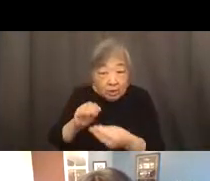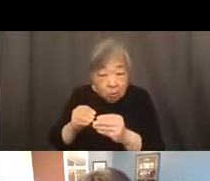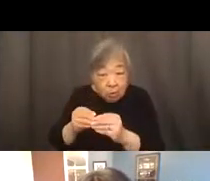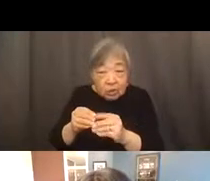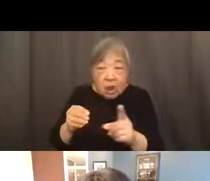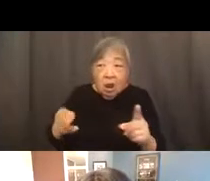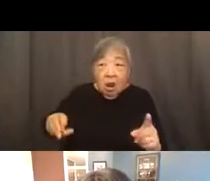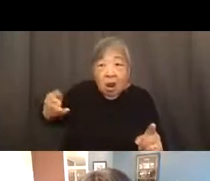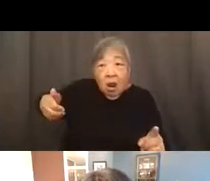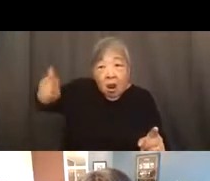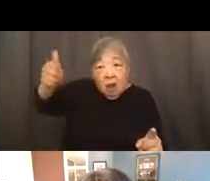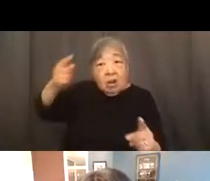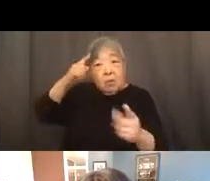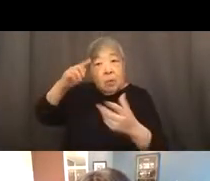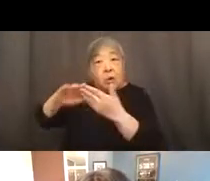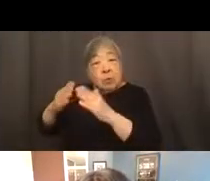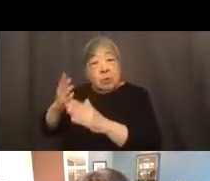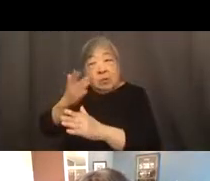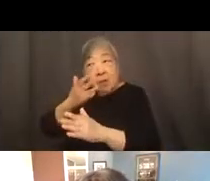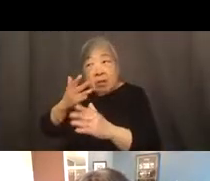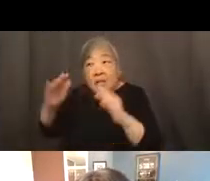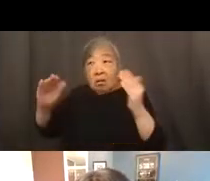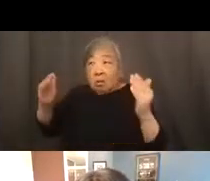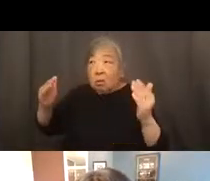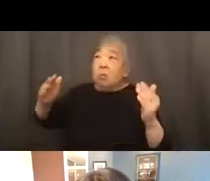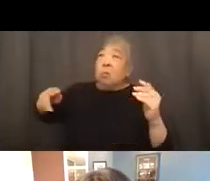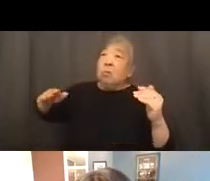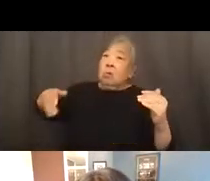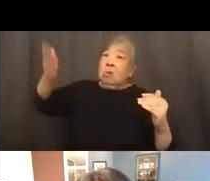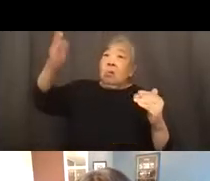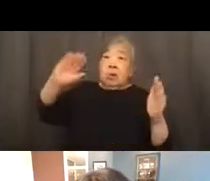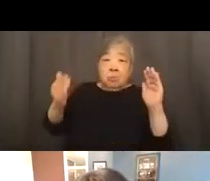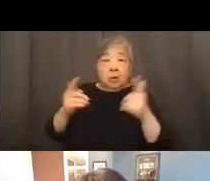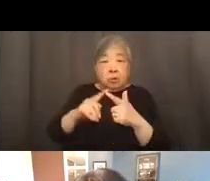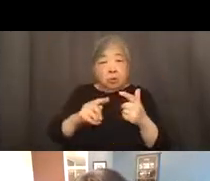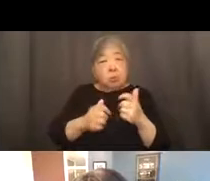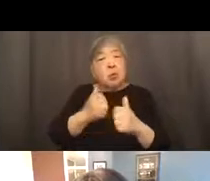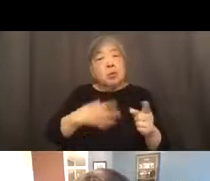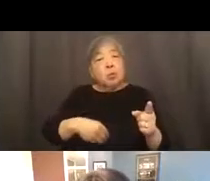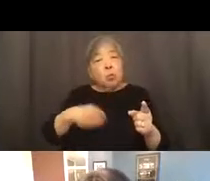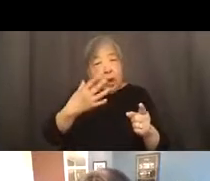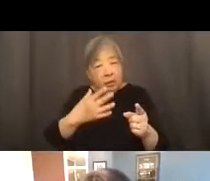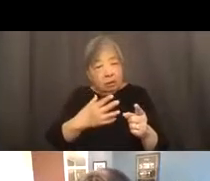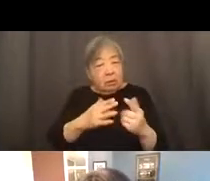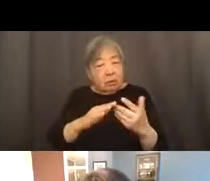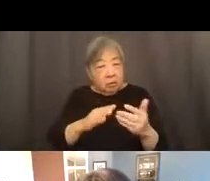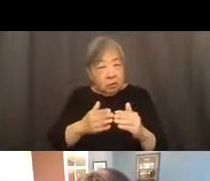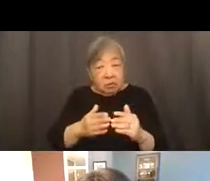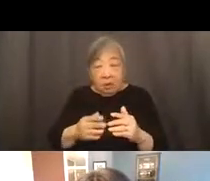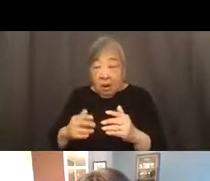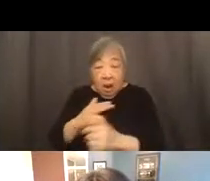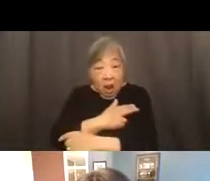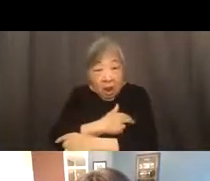communities of color than they are for predominantly white communities. When it comes to hospitalization rates, when